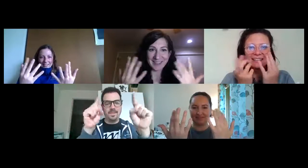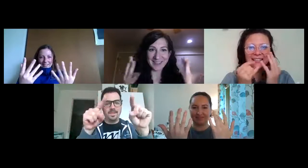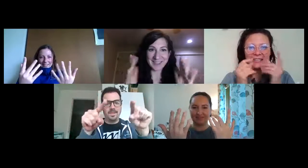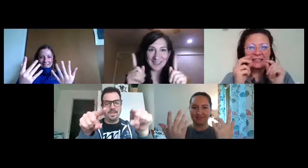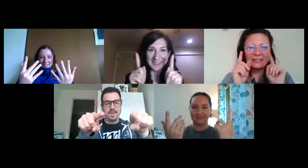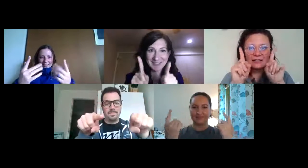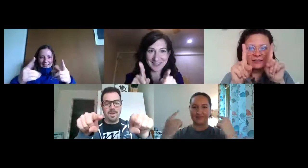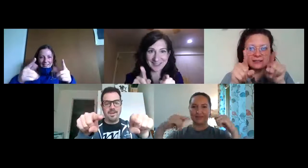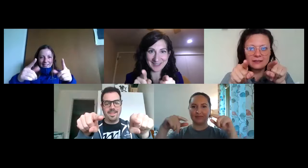Meridith.